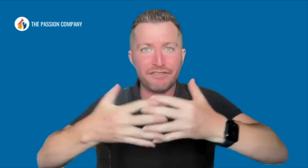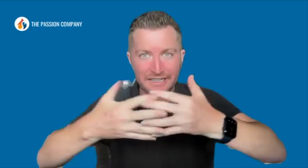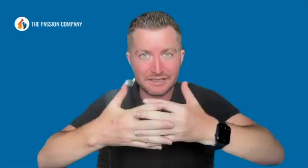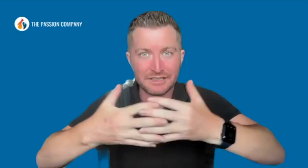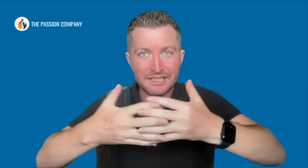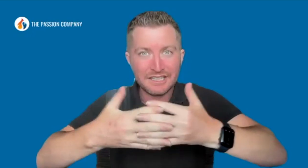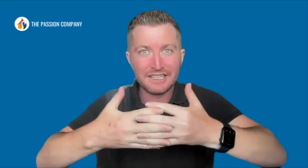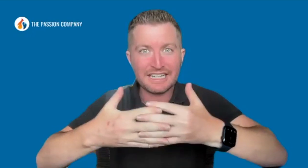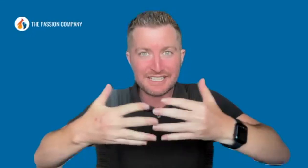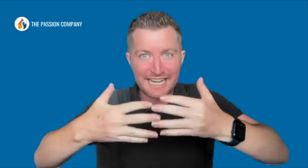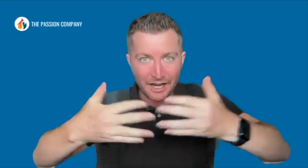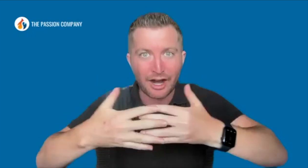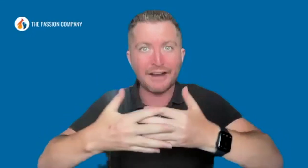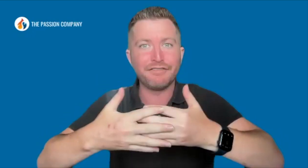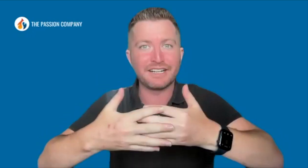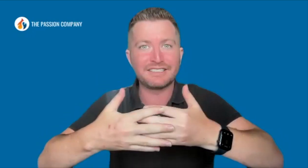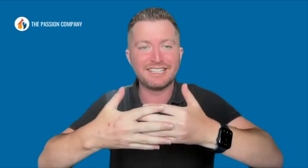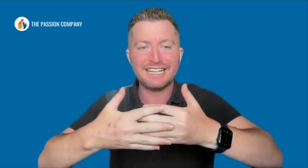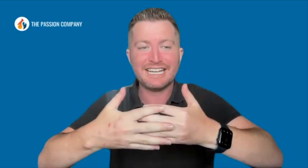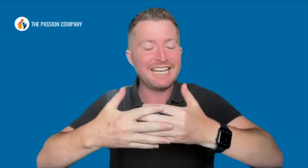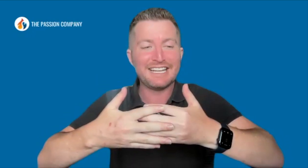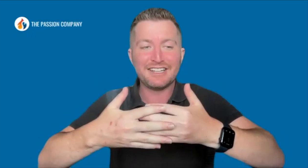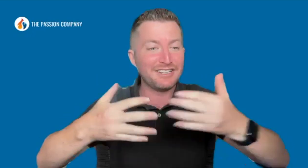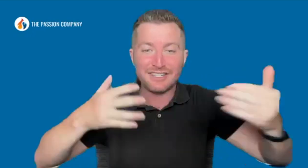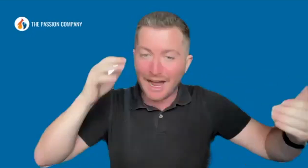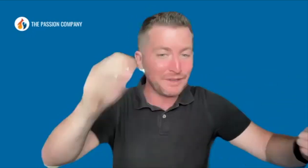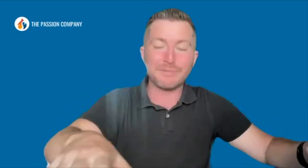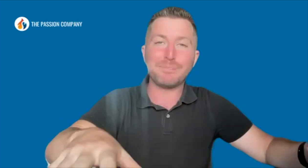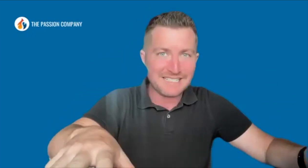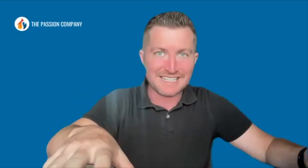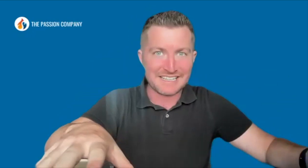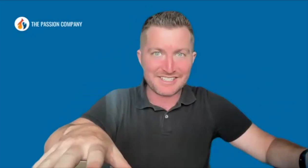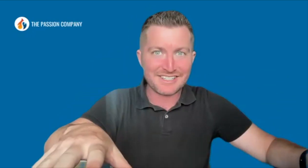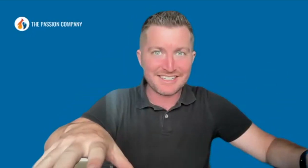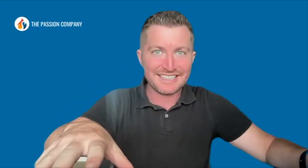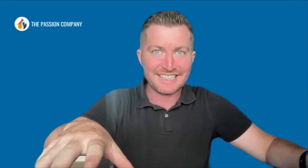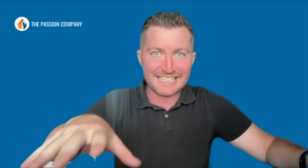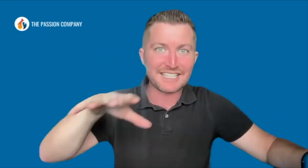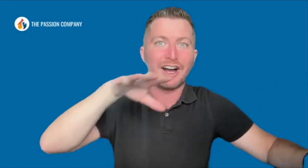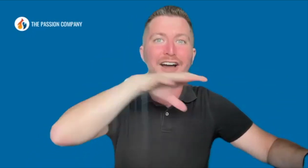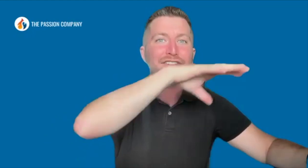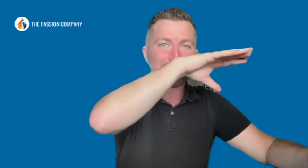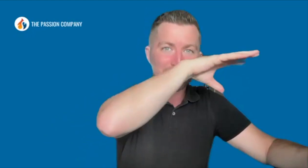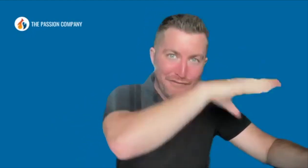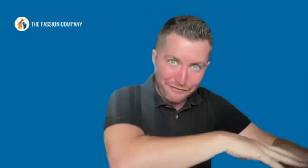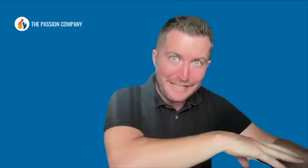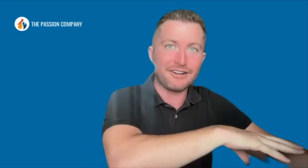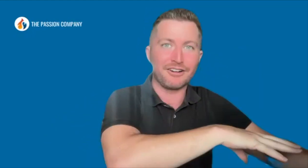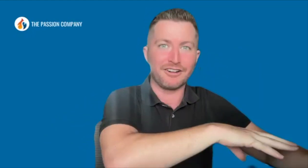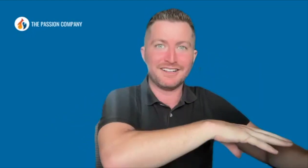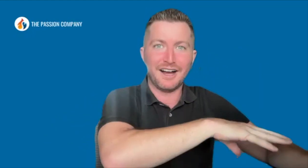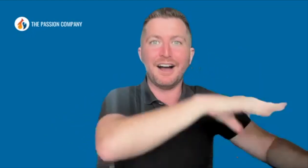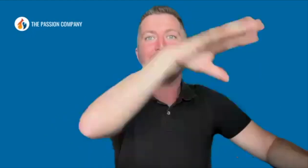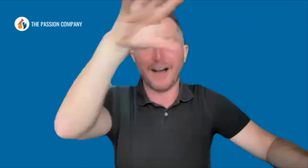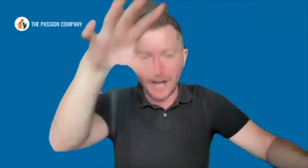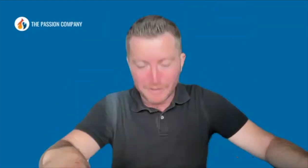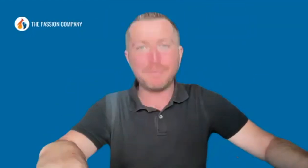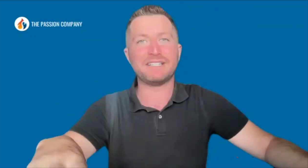It's that conflict. It's with the business. It's the conflict with the fear of the business